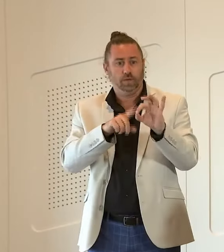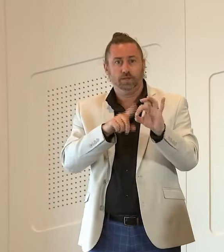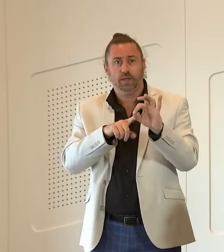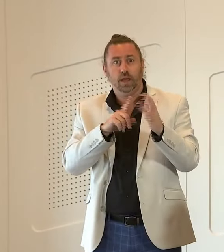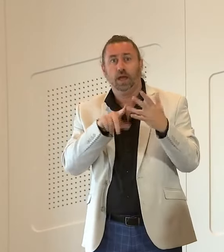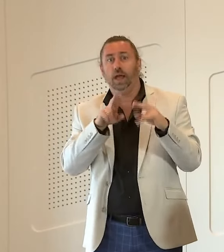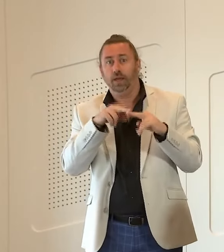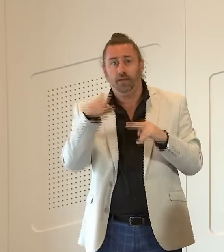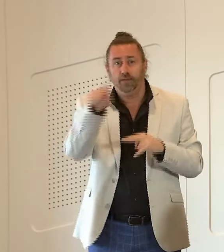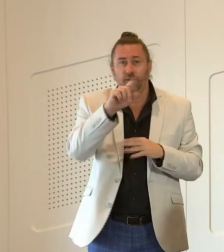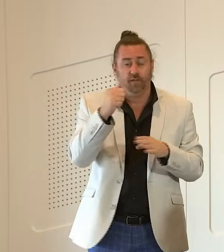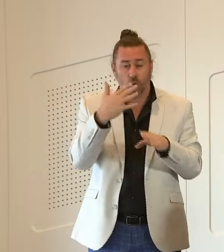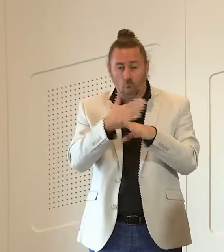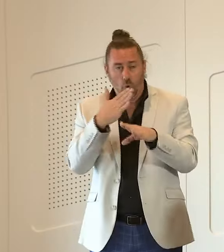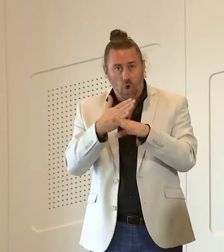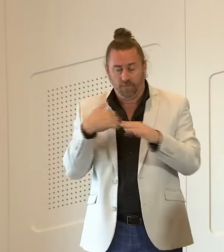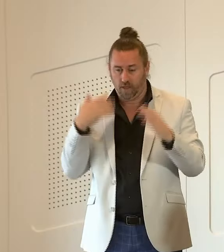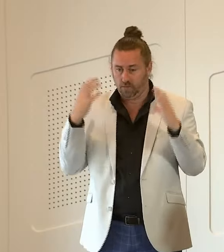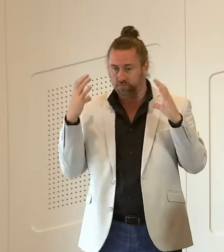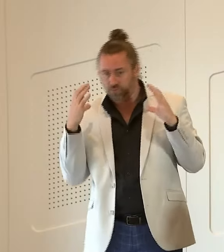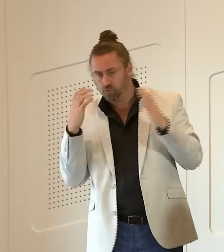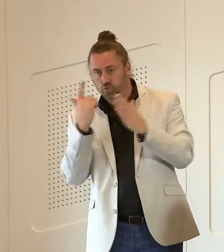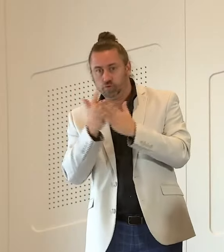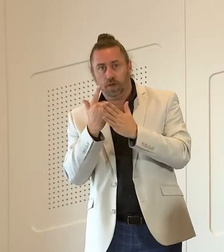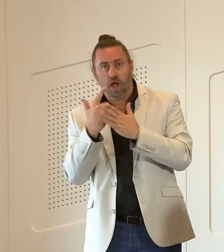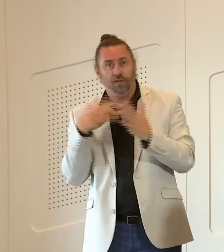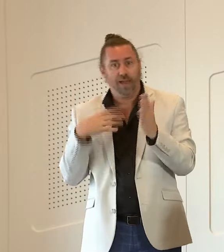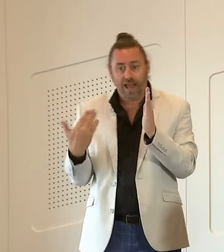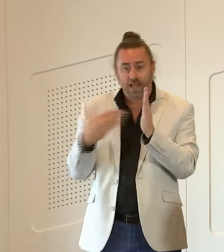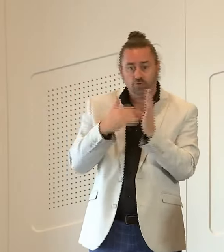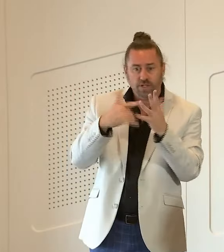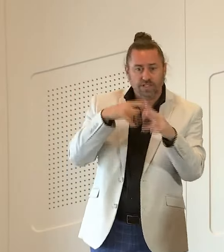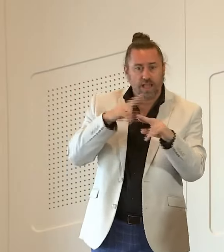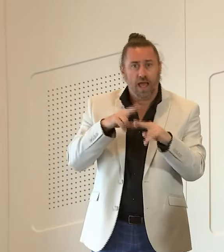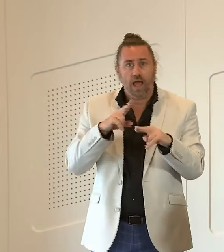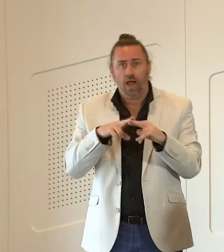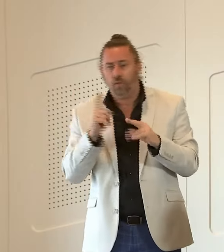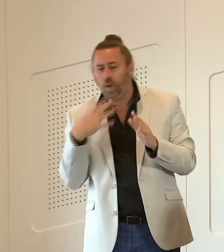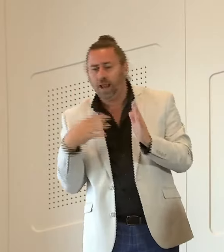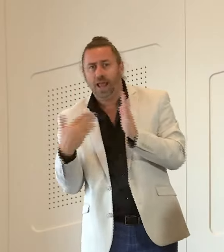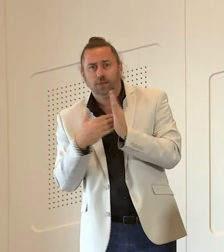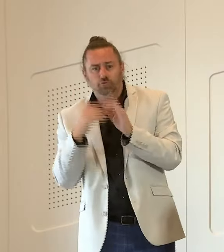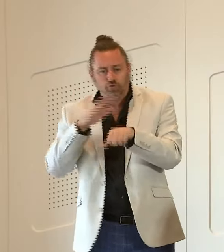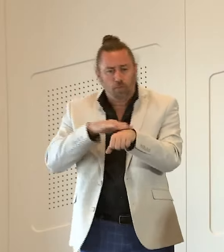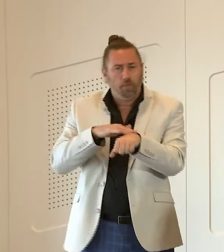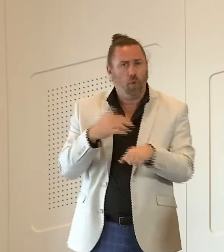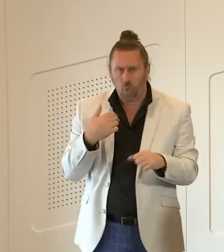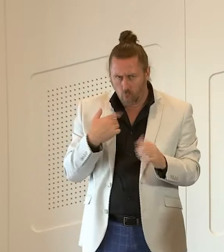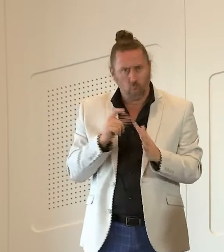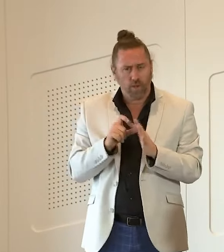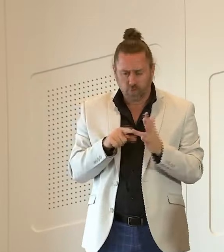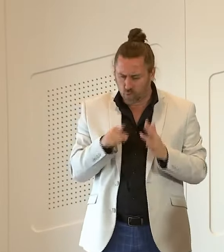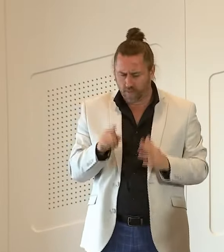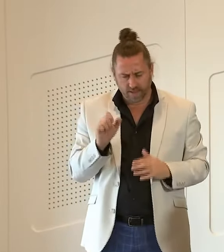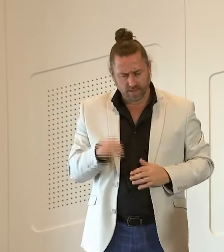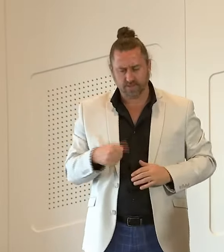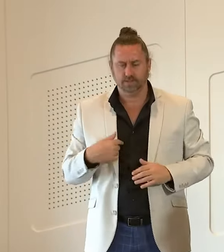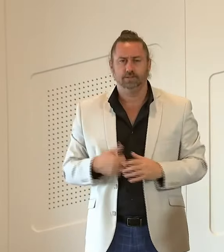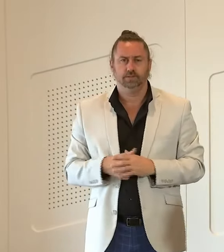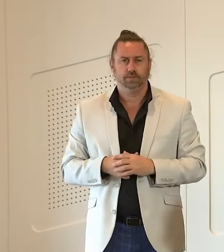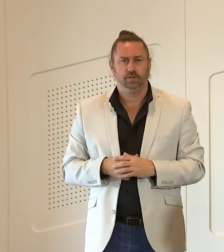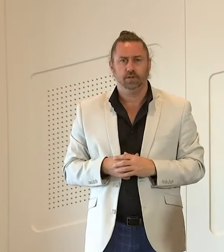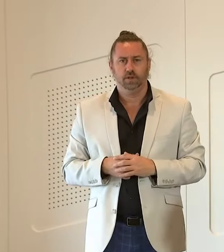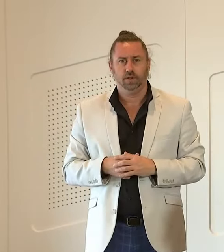due to their workload if they do need extra resources um government does give very give gives due consideration to that um